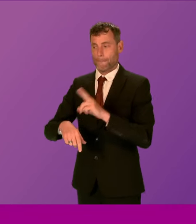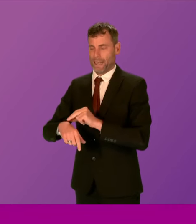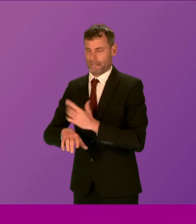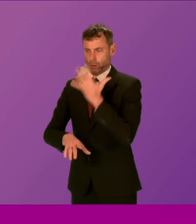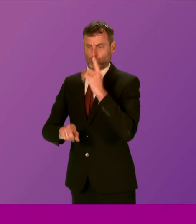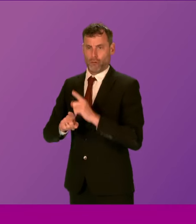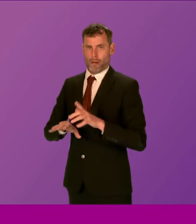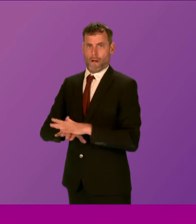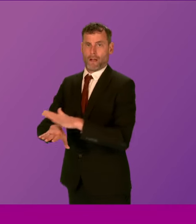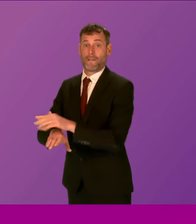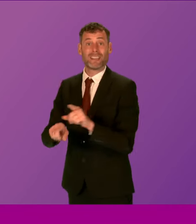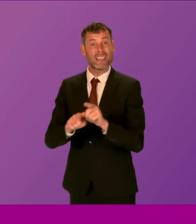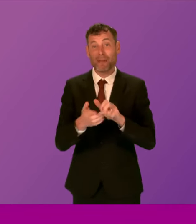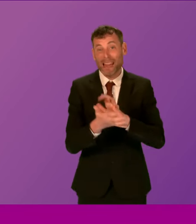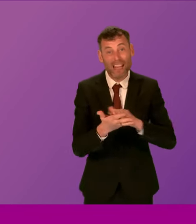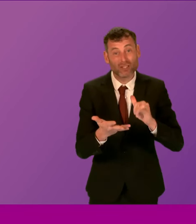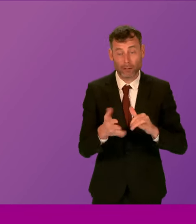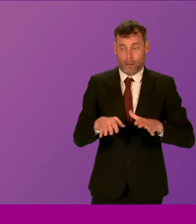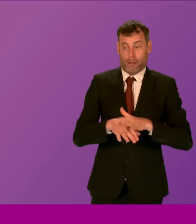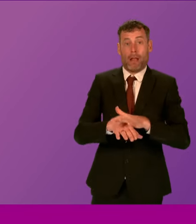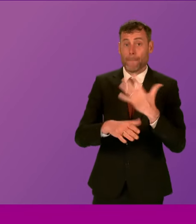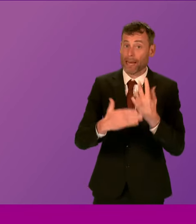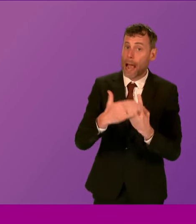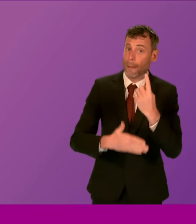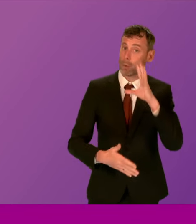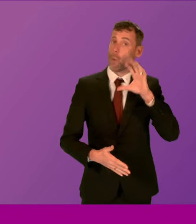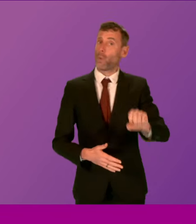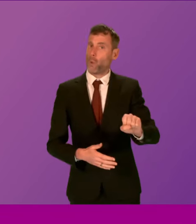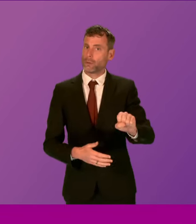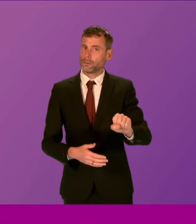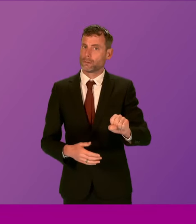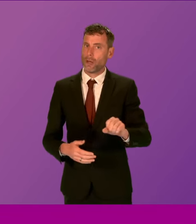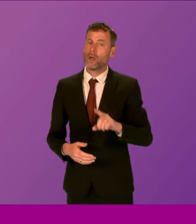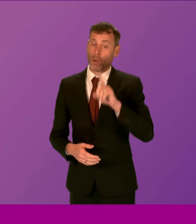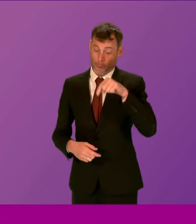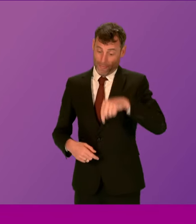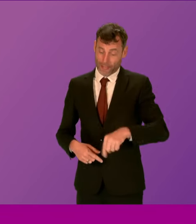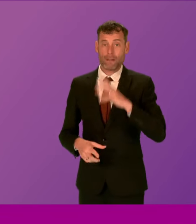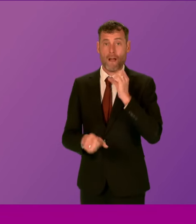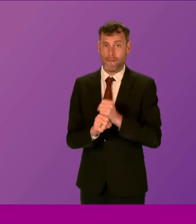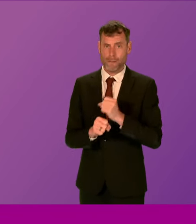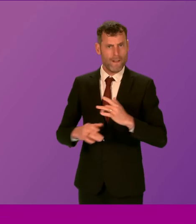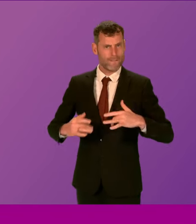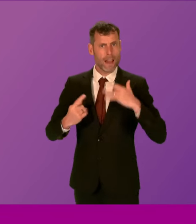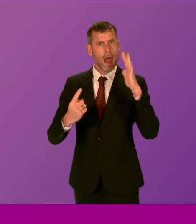relation to ensuring there's whistleblowing champions, for example. So this government takes seriously the